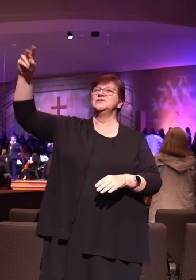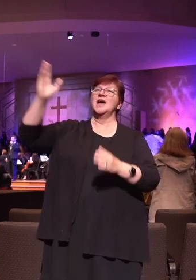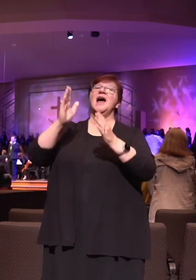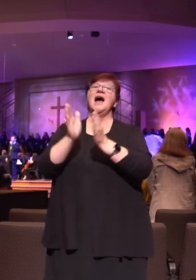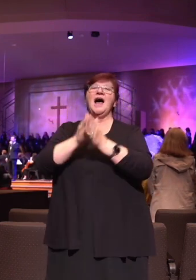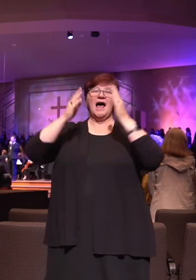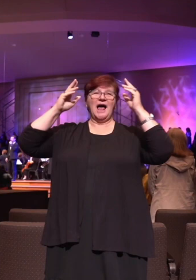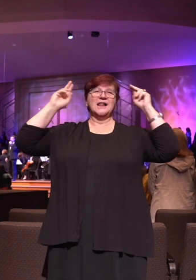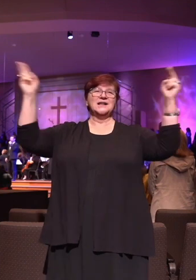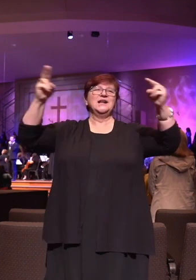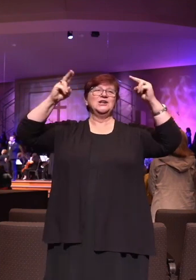Hallelujah,